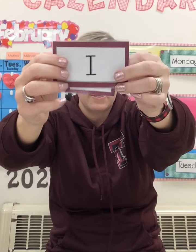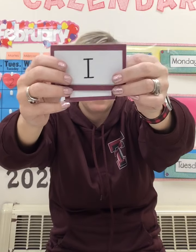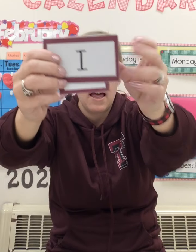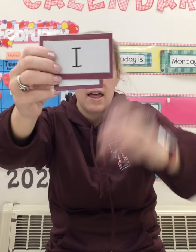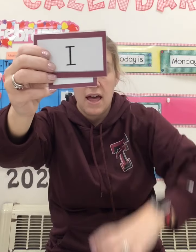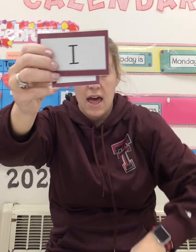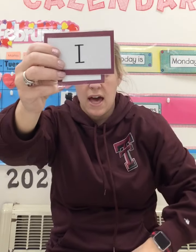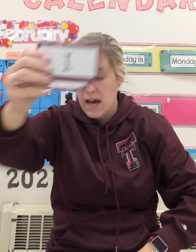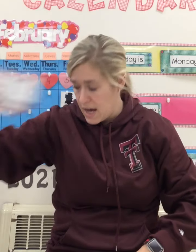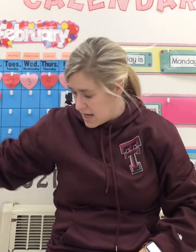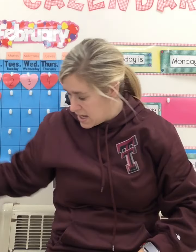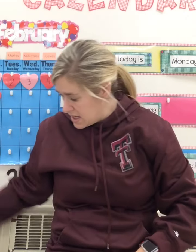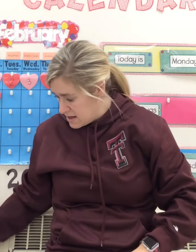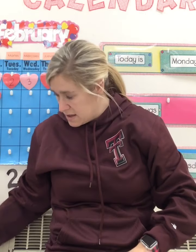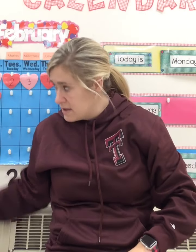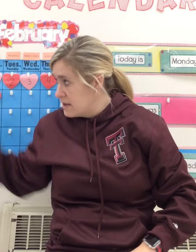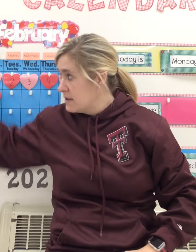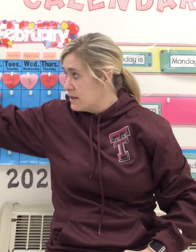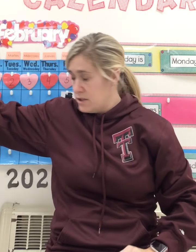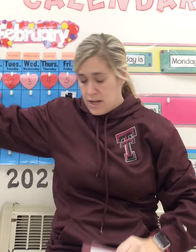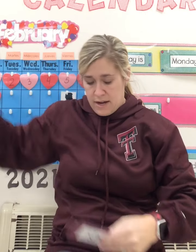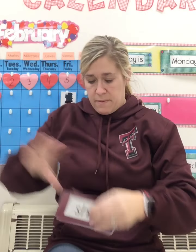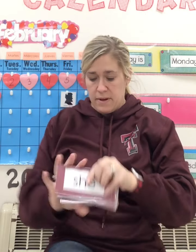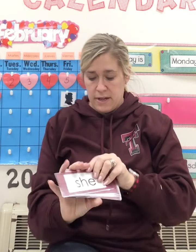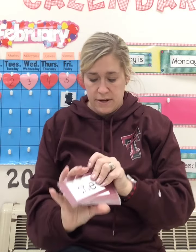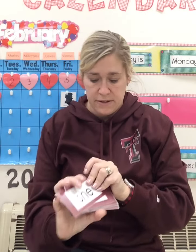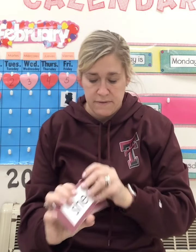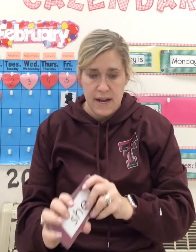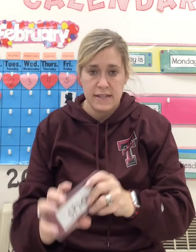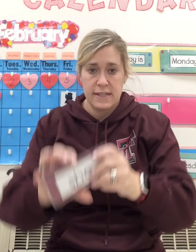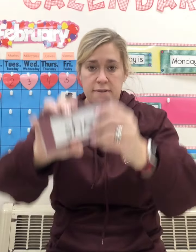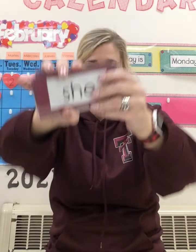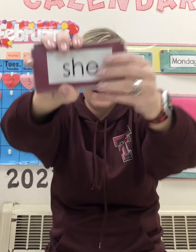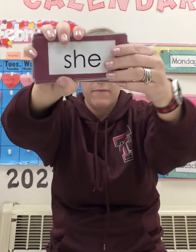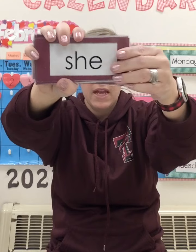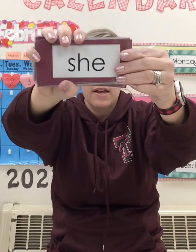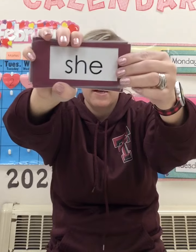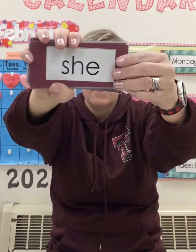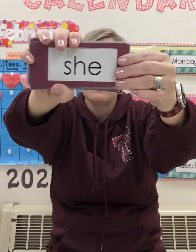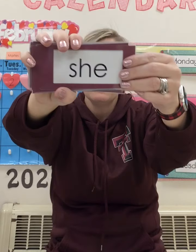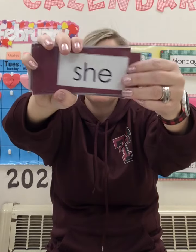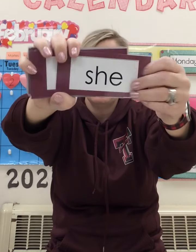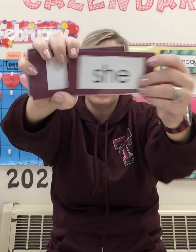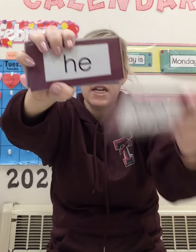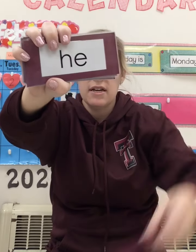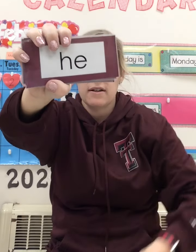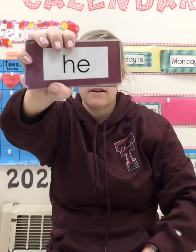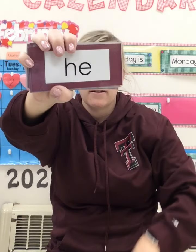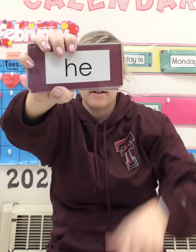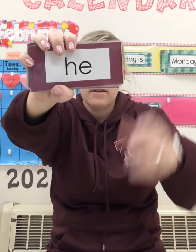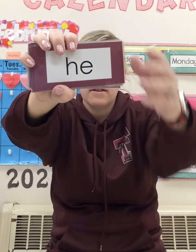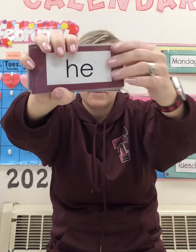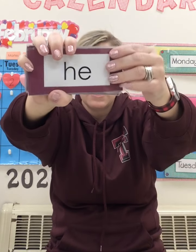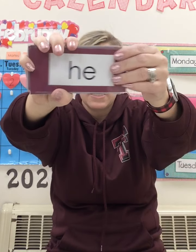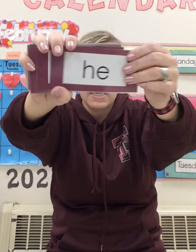I, good job. Here's the rest. Ready? She, he,